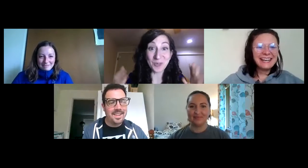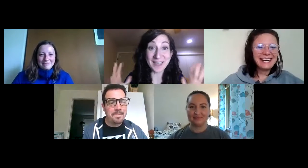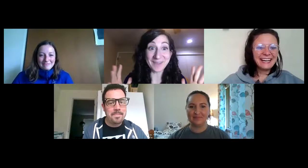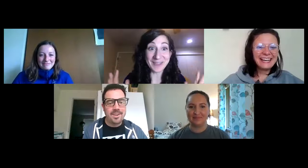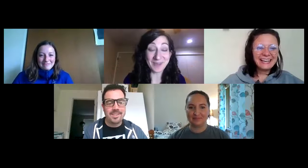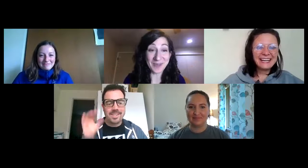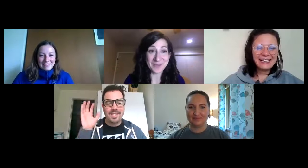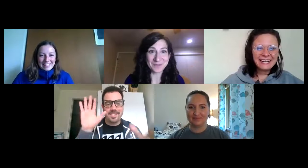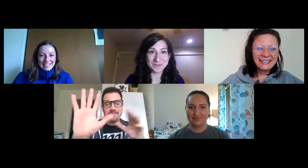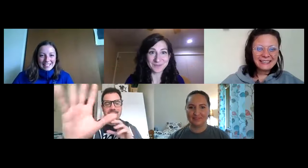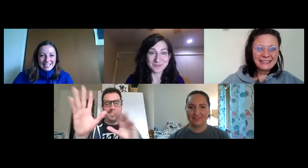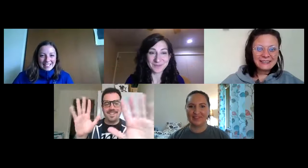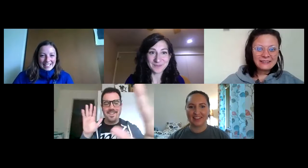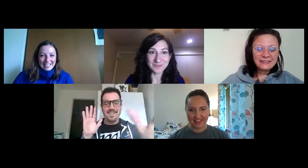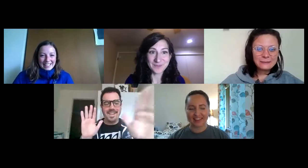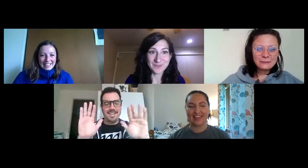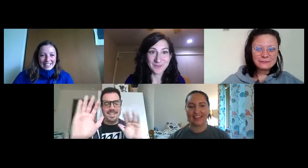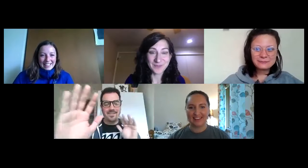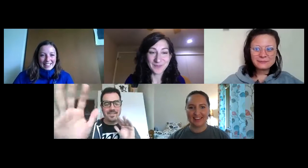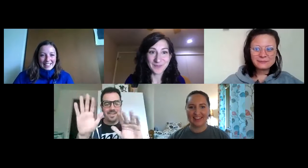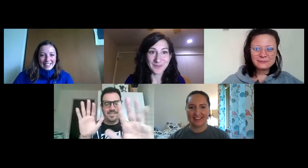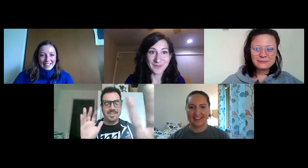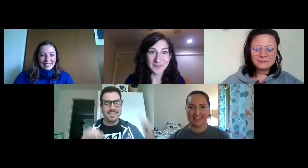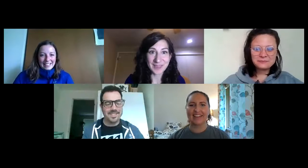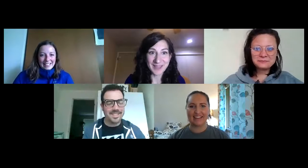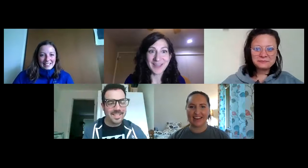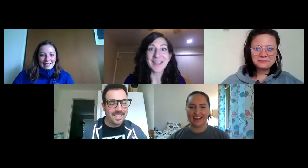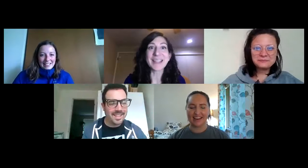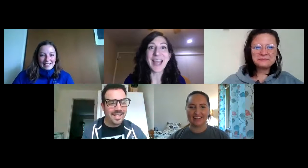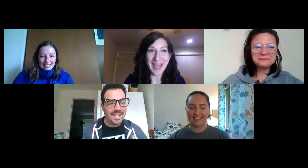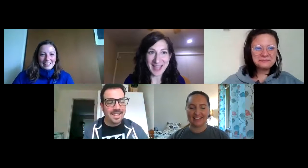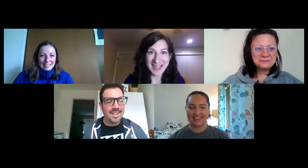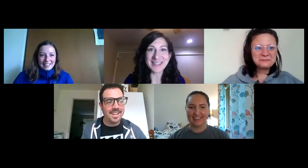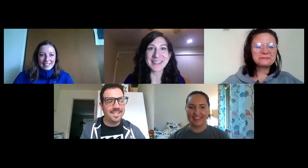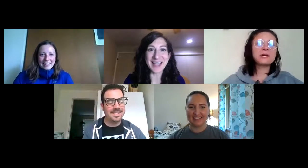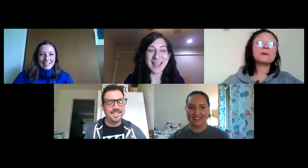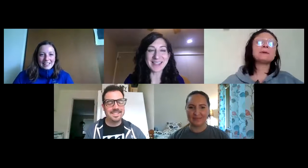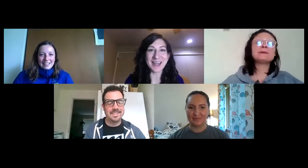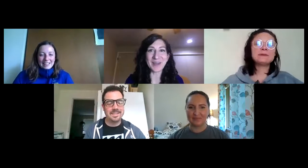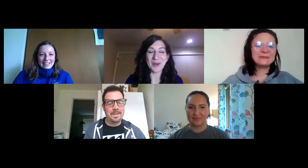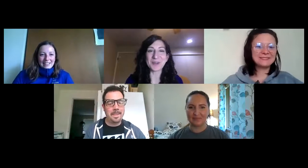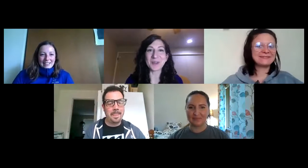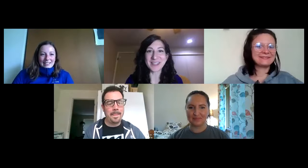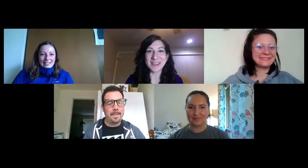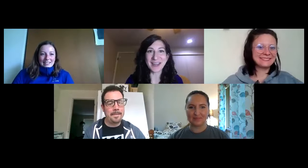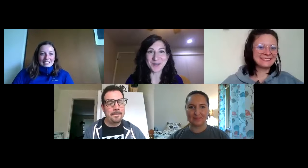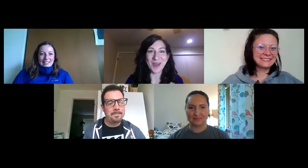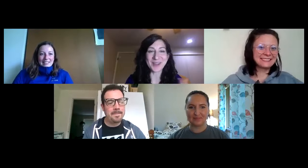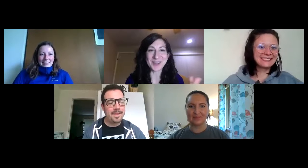it like mirrors, it mirrors your image. I had to like reverse what I was doing. Yes, yes, I was noticing that as well. So